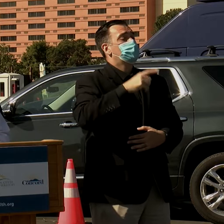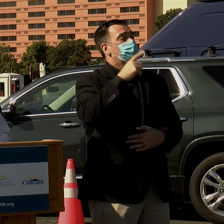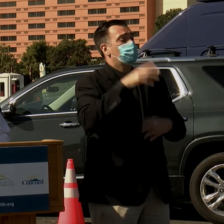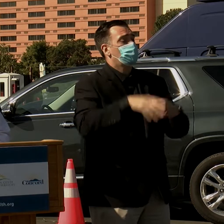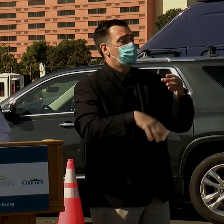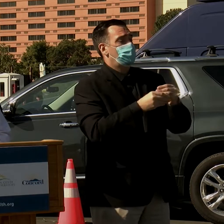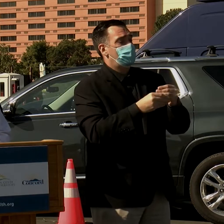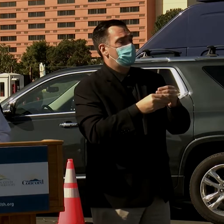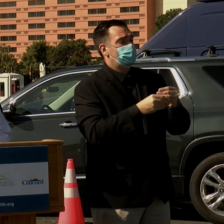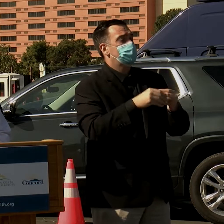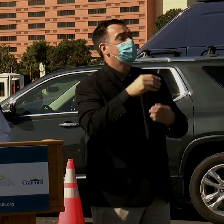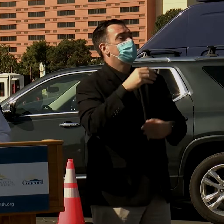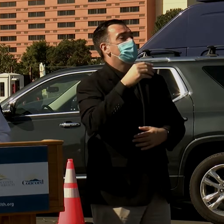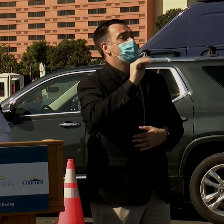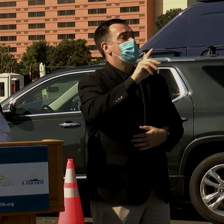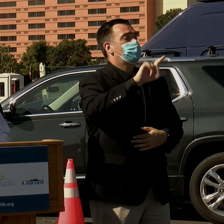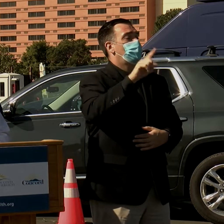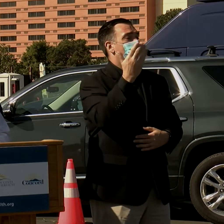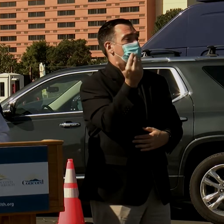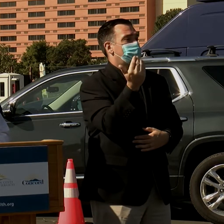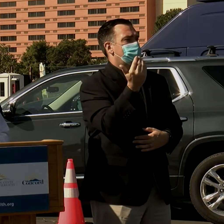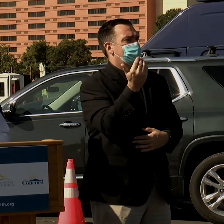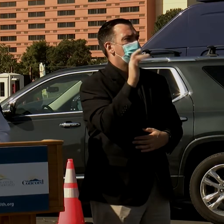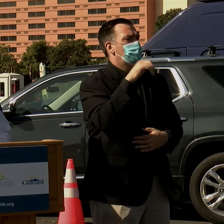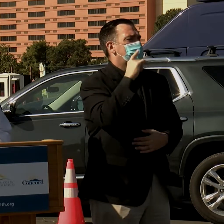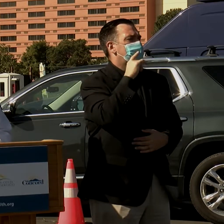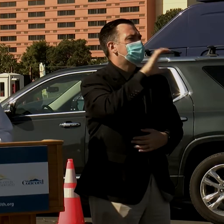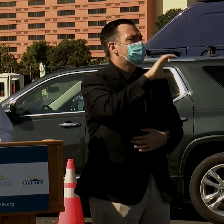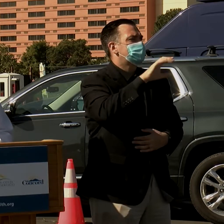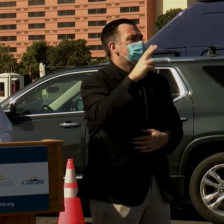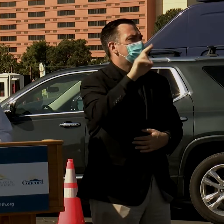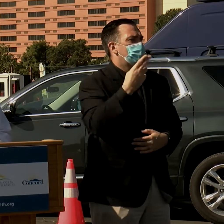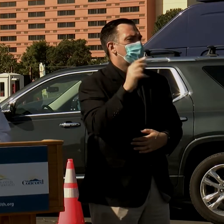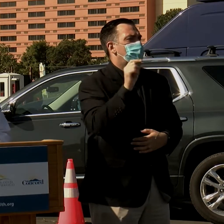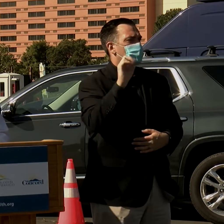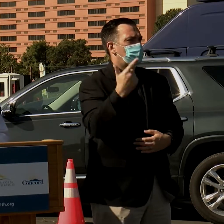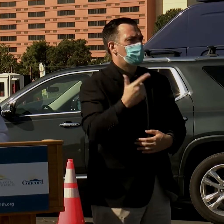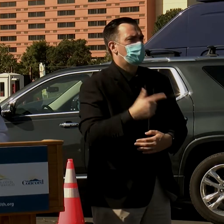on April 15th. But for now, that's only at cchealth.org.